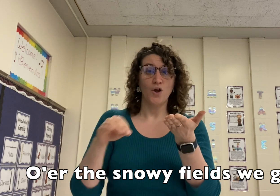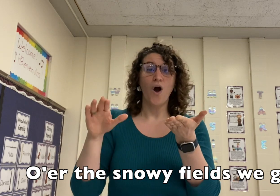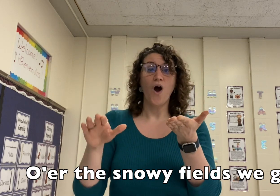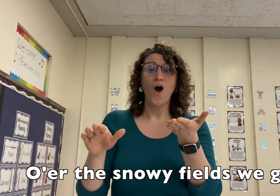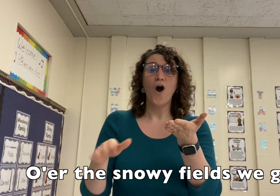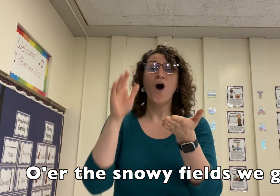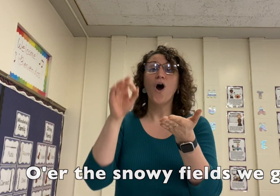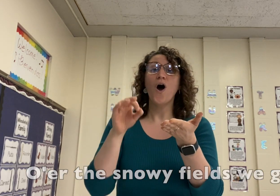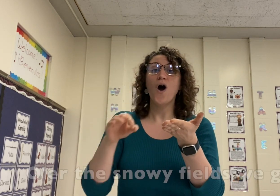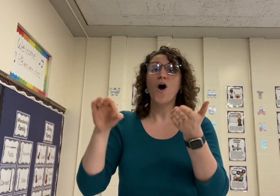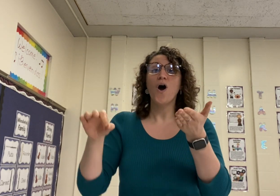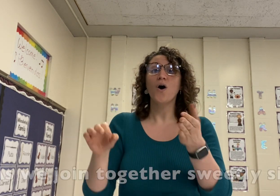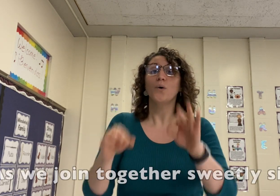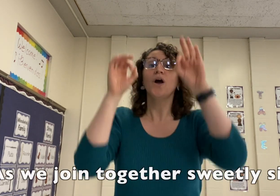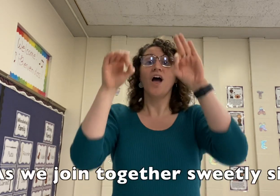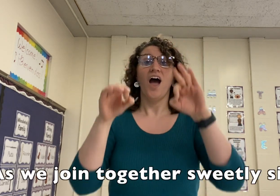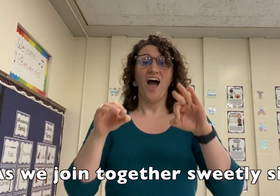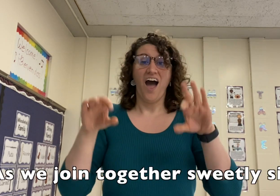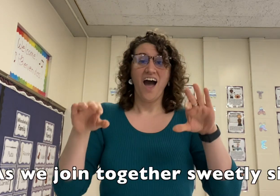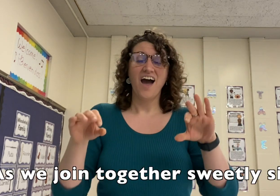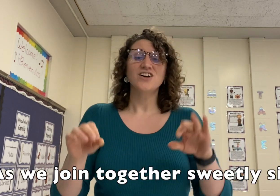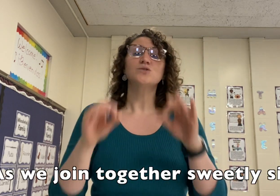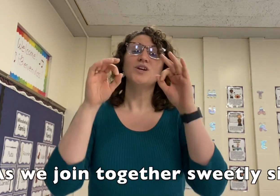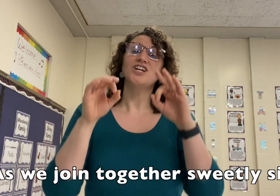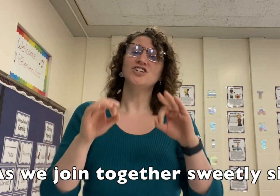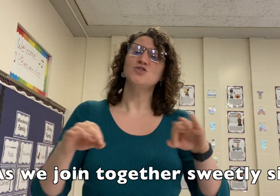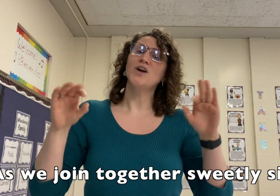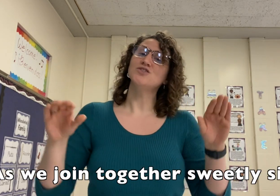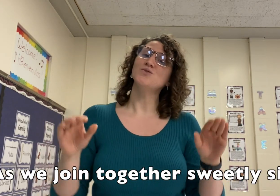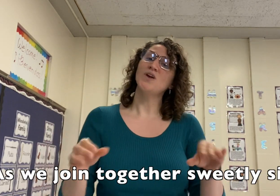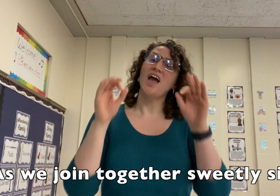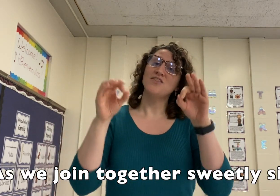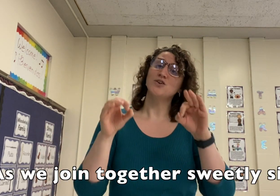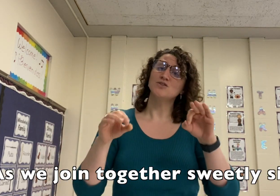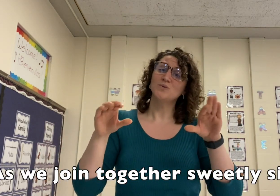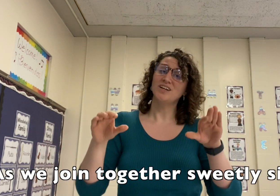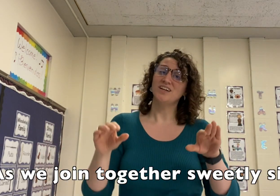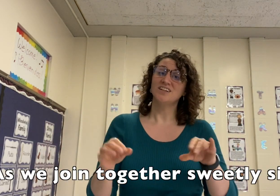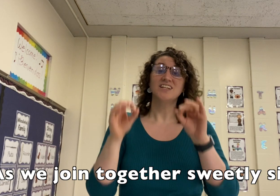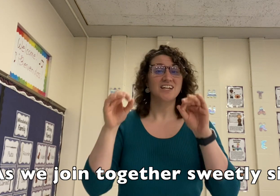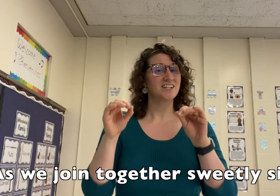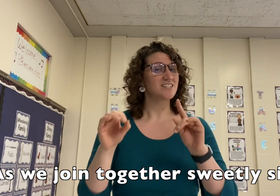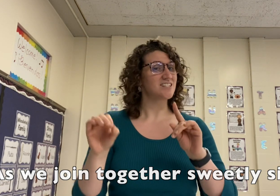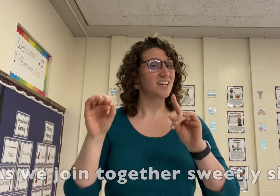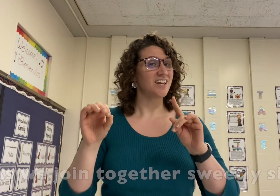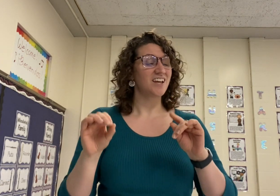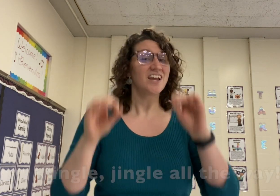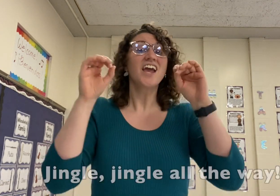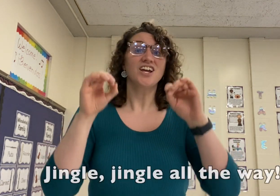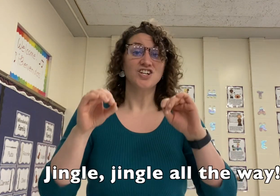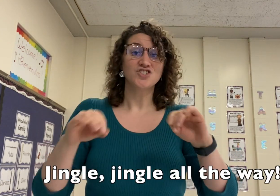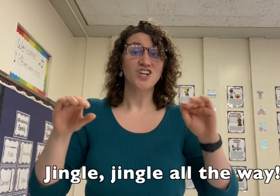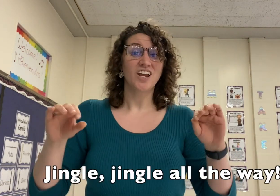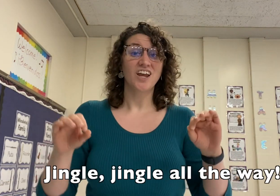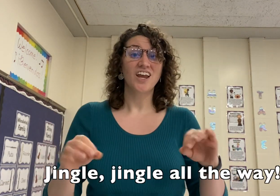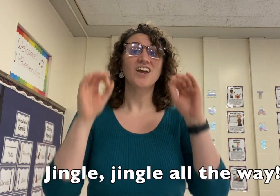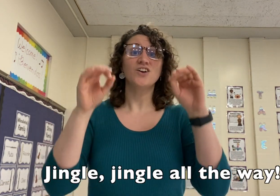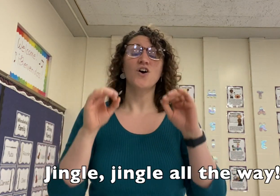go. As we join together, sweetly singing, jingle,